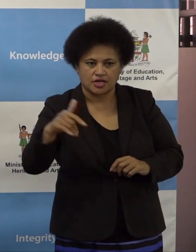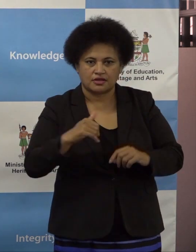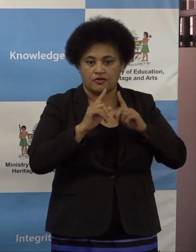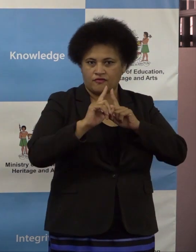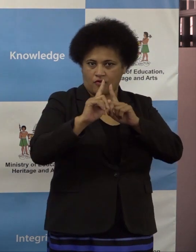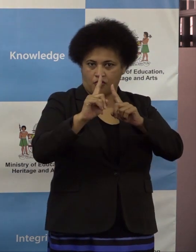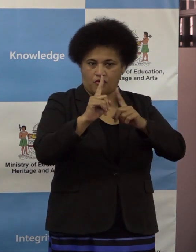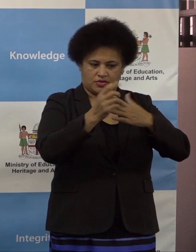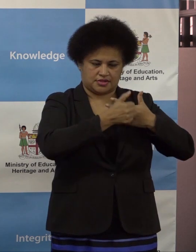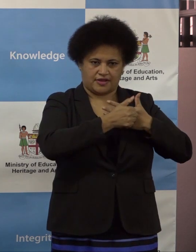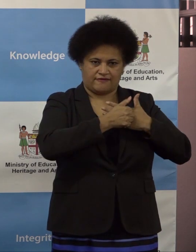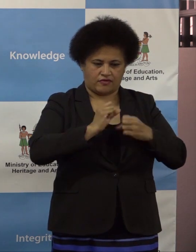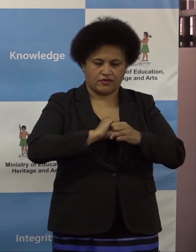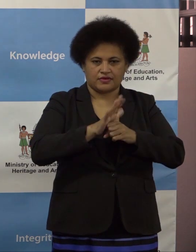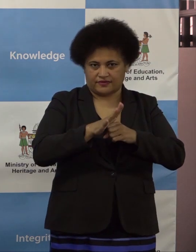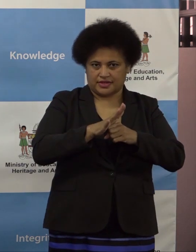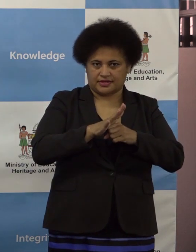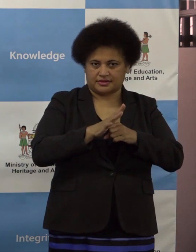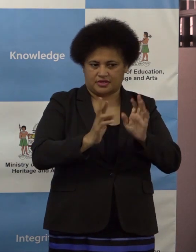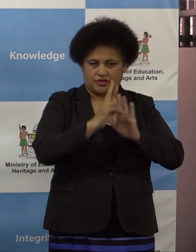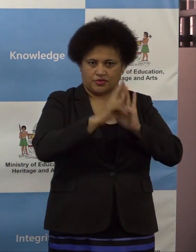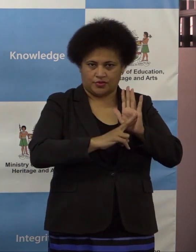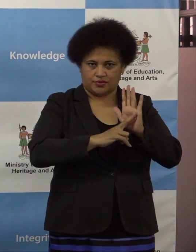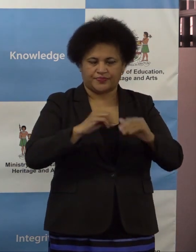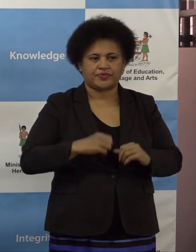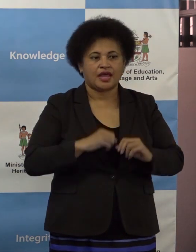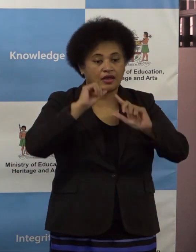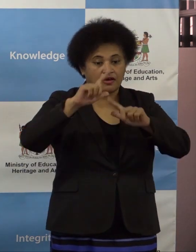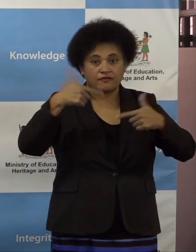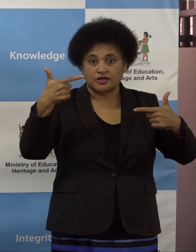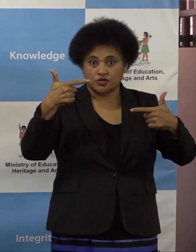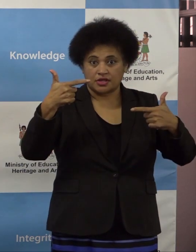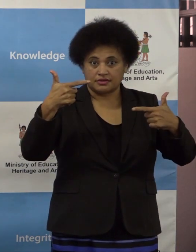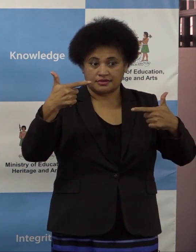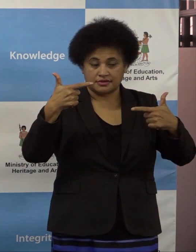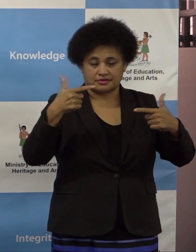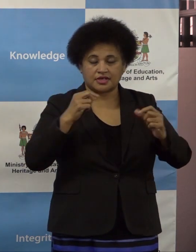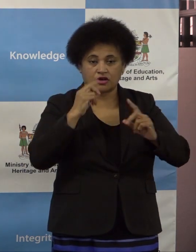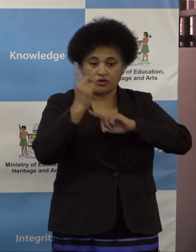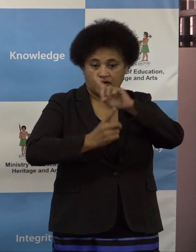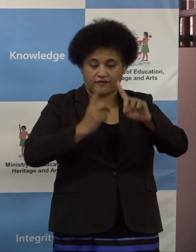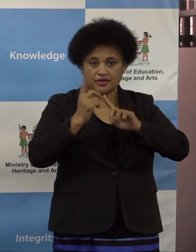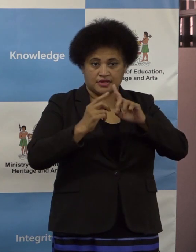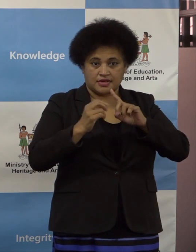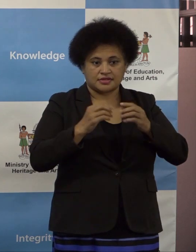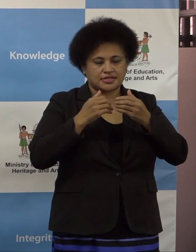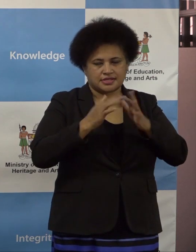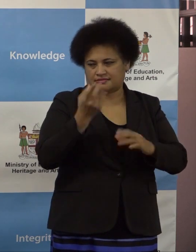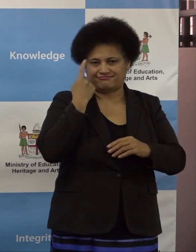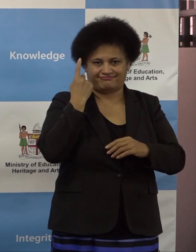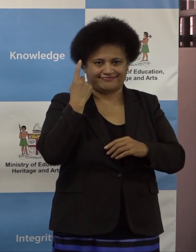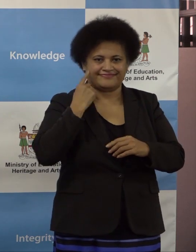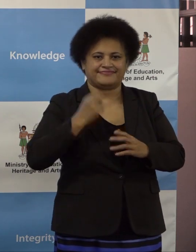Virtual training of head of school started yesterday so that they prepare school environment by adhering to